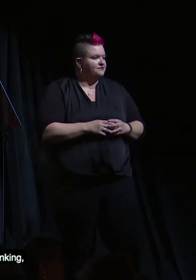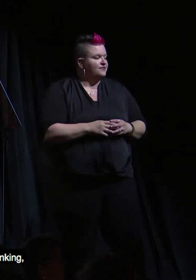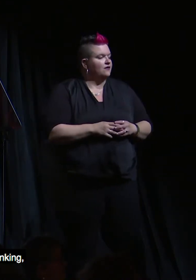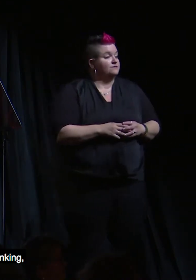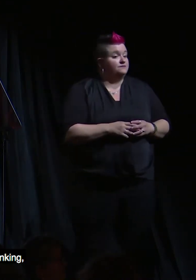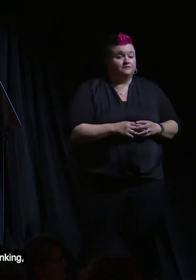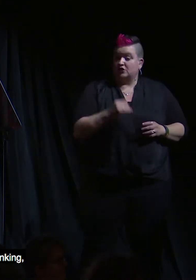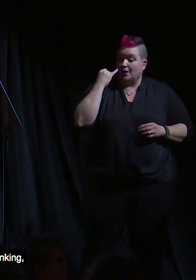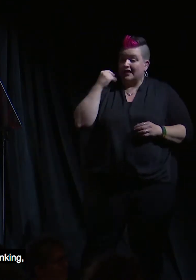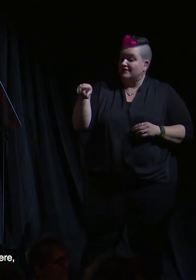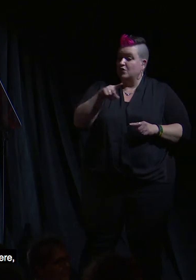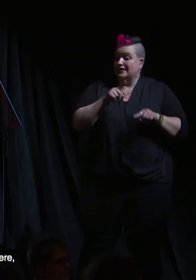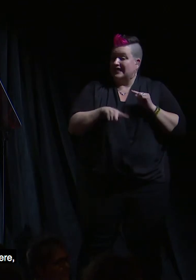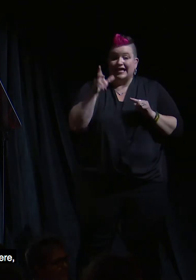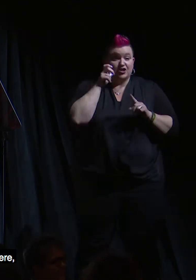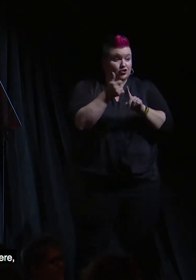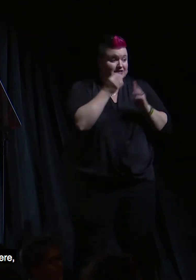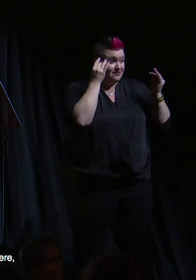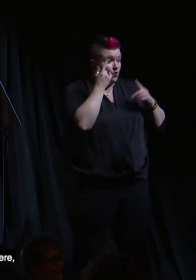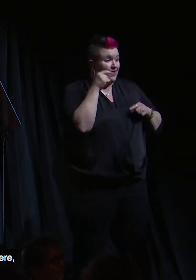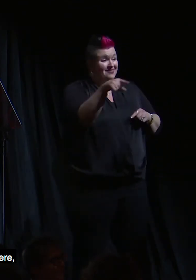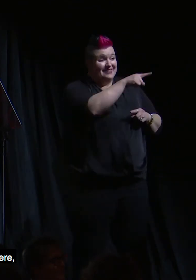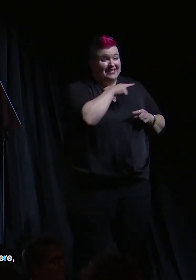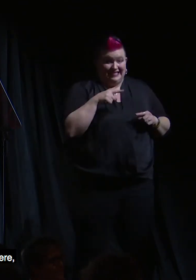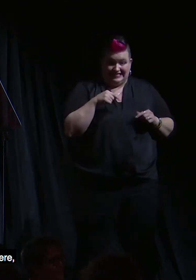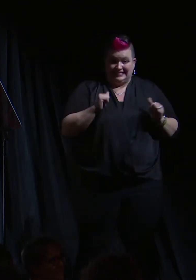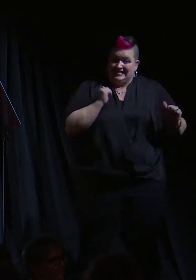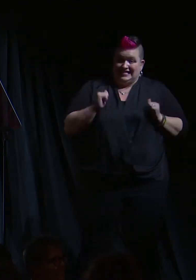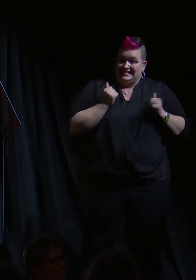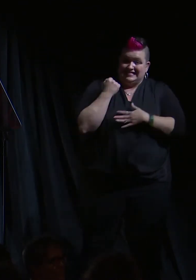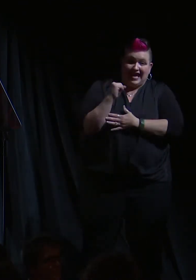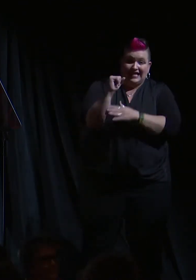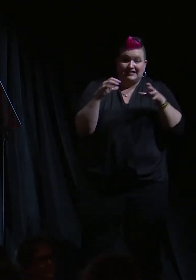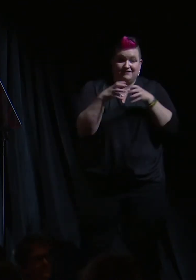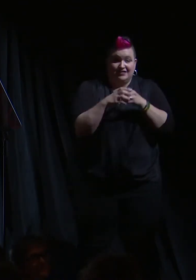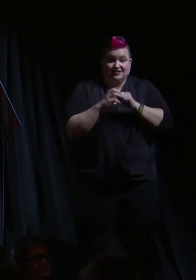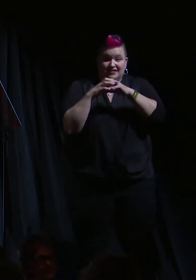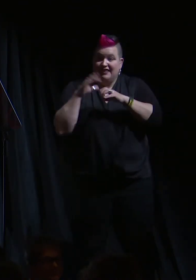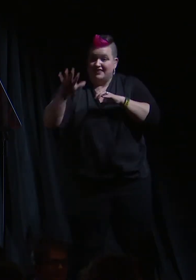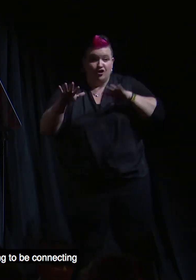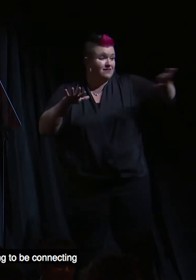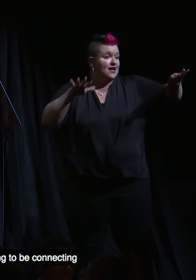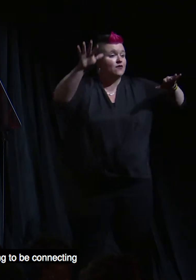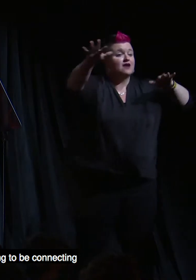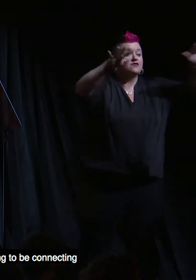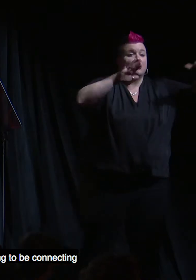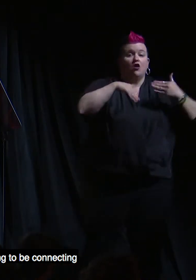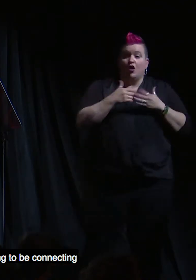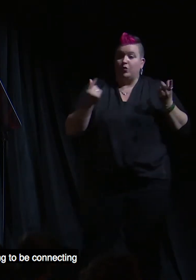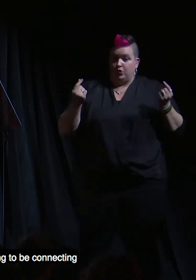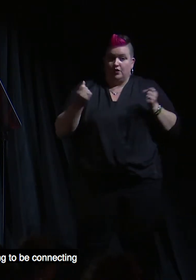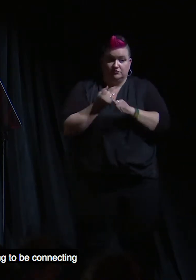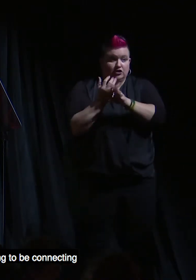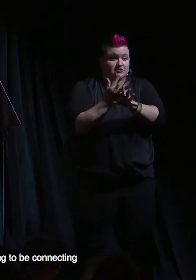So if you can't hear yourself thinking, it's because these activists here, there, and over there are making